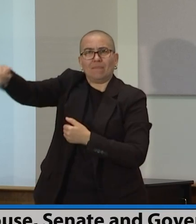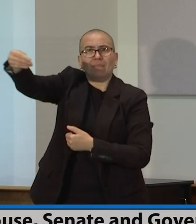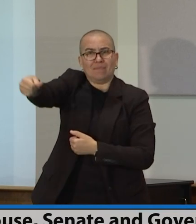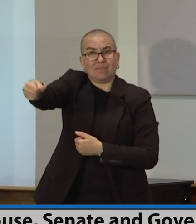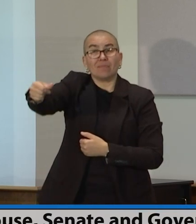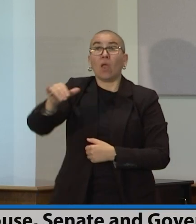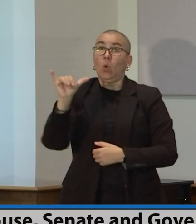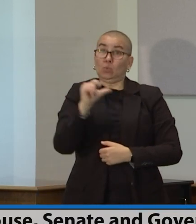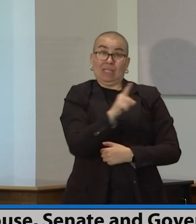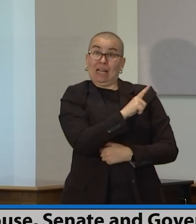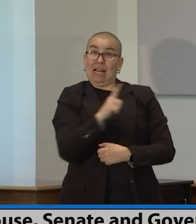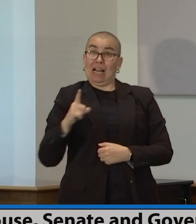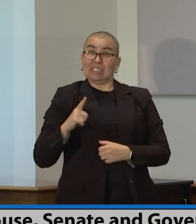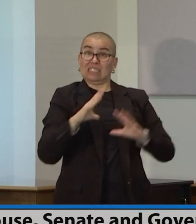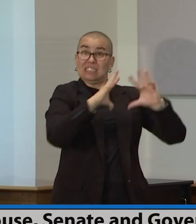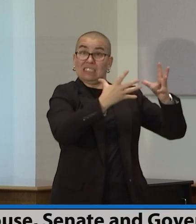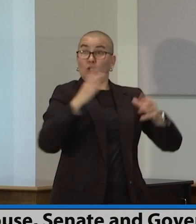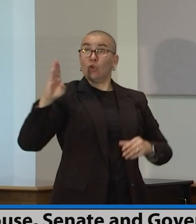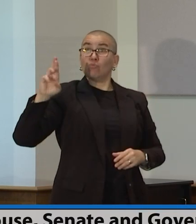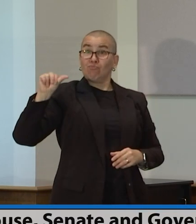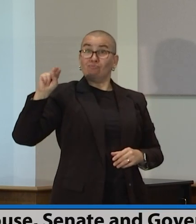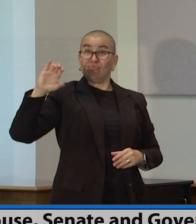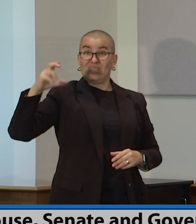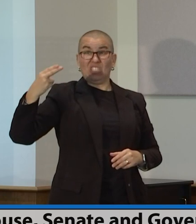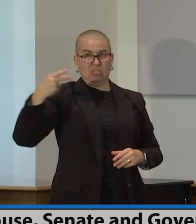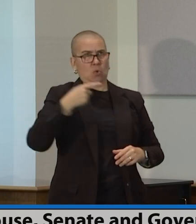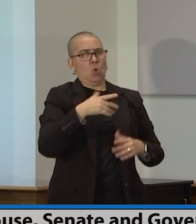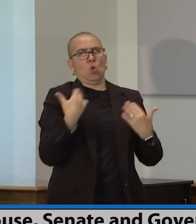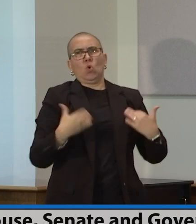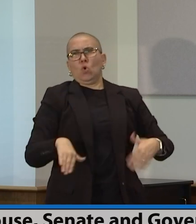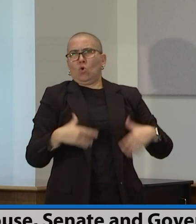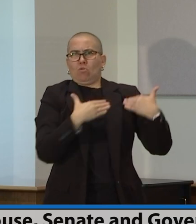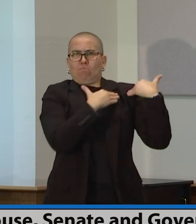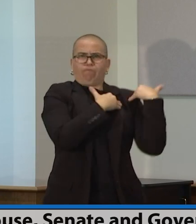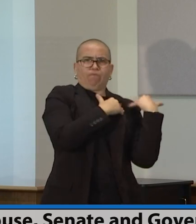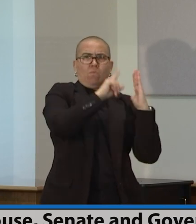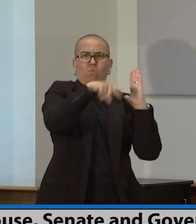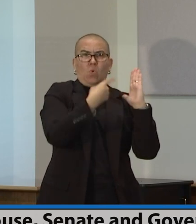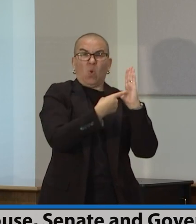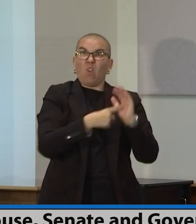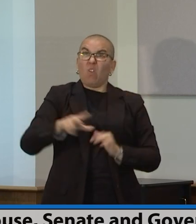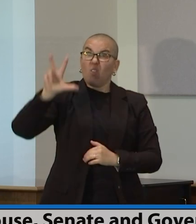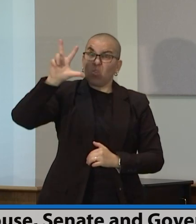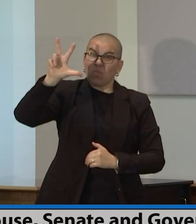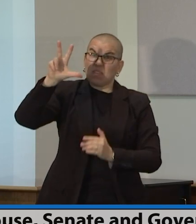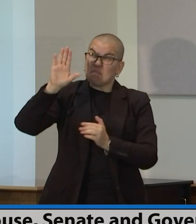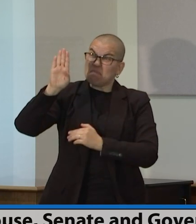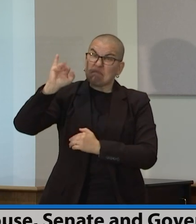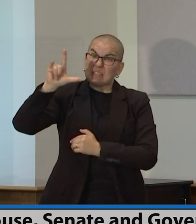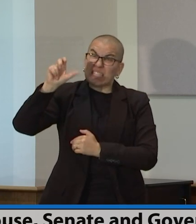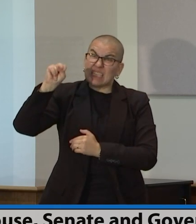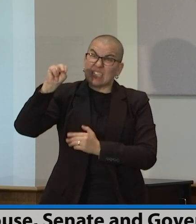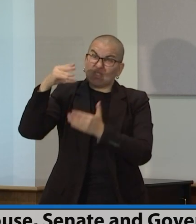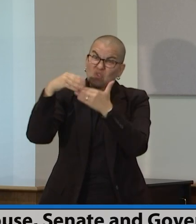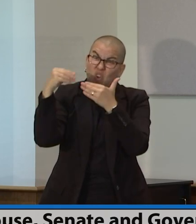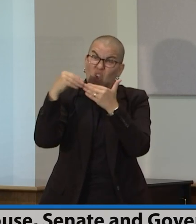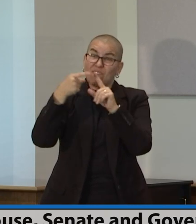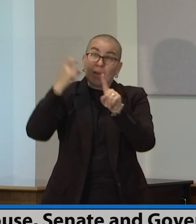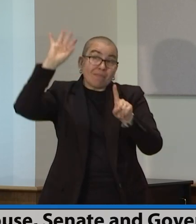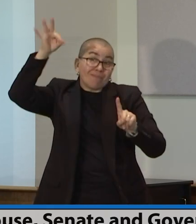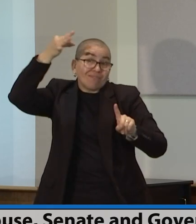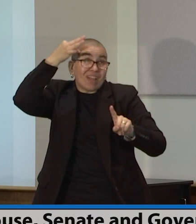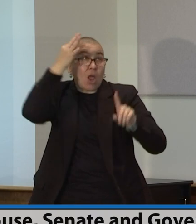large role in the almost $3 billion of federal stimulus that came. We set aside a